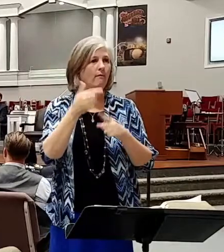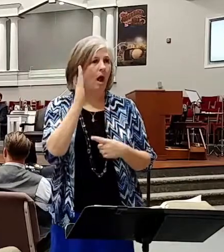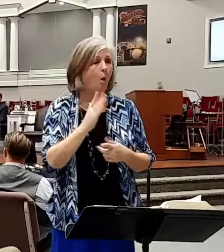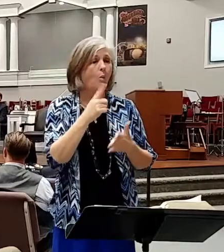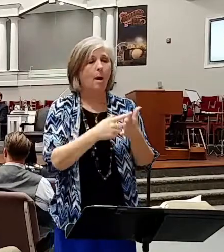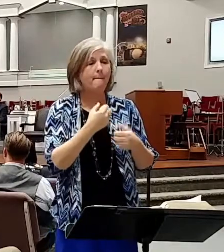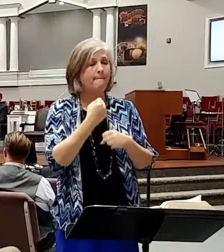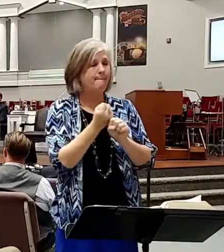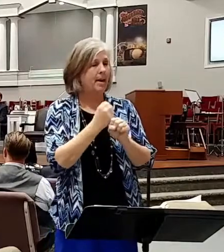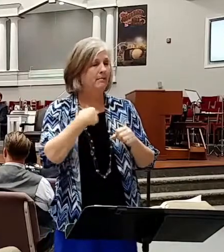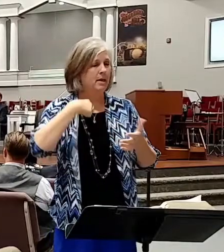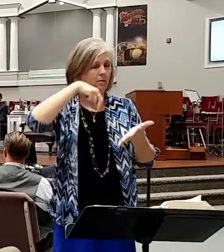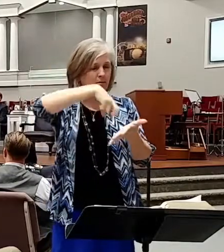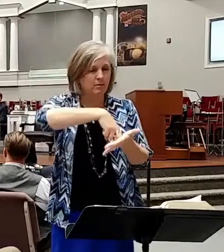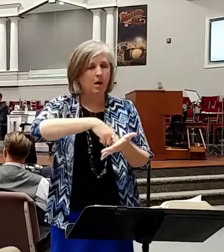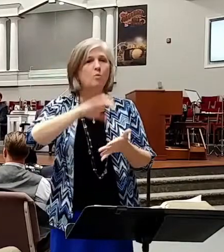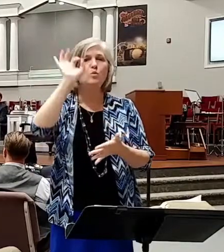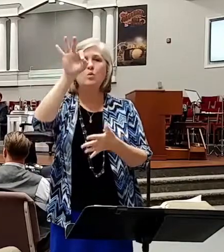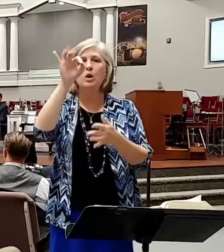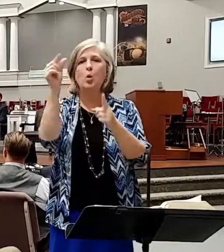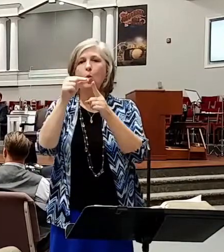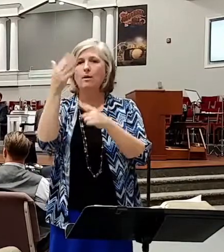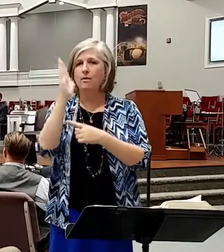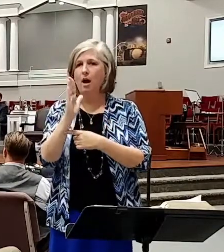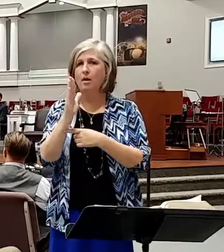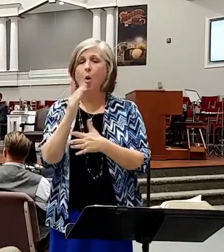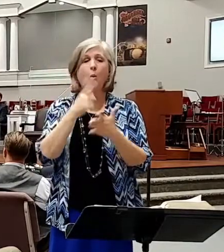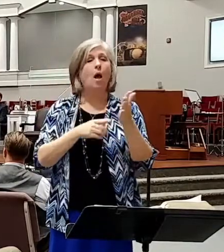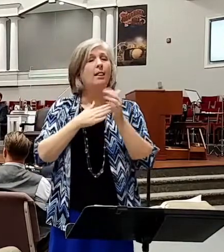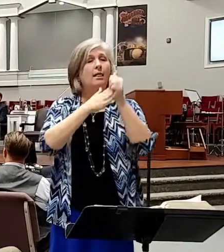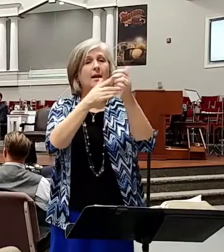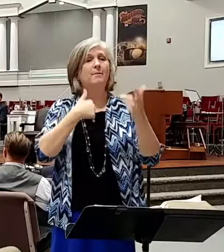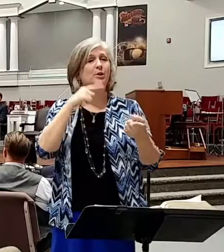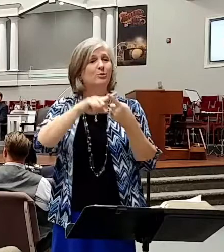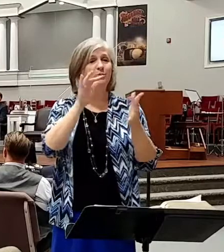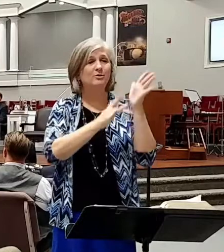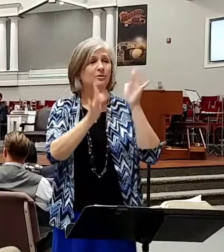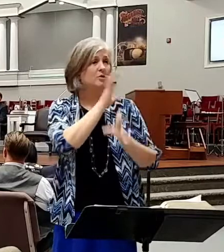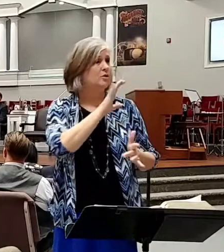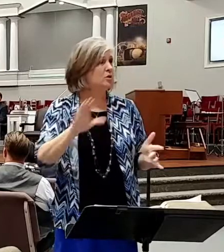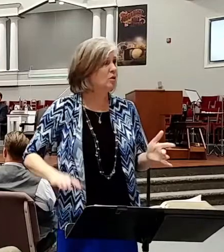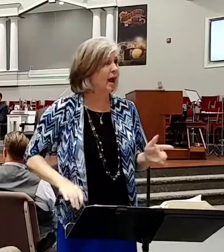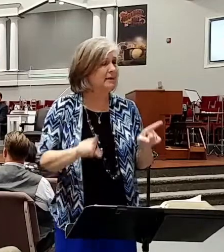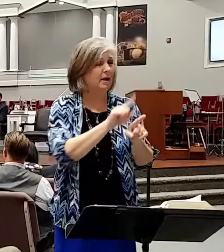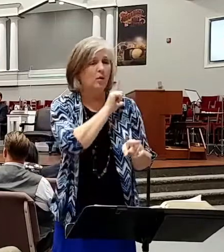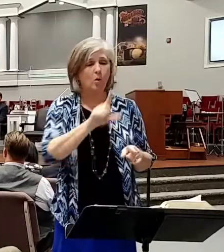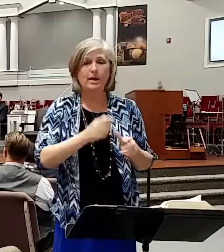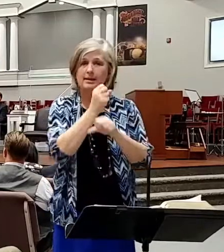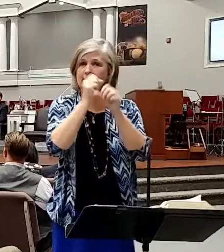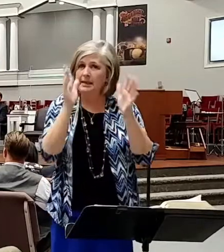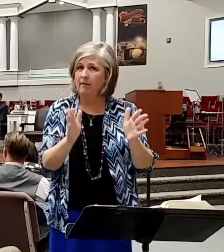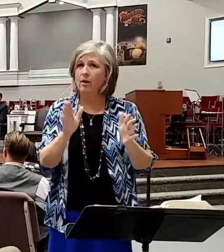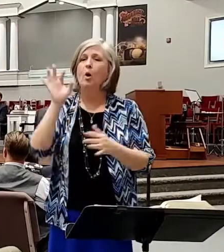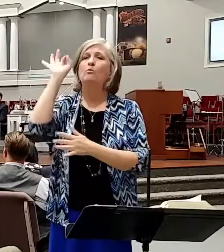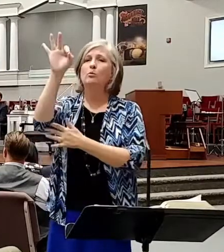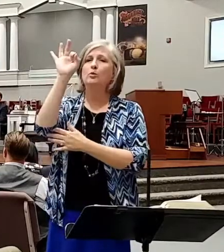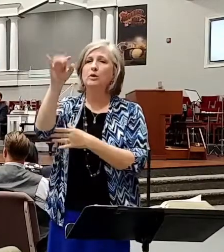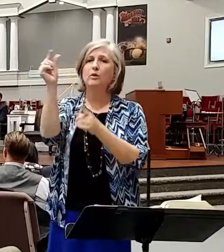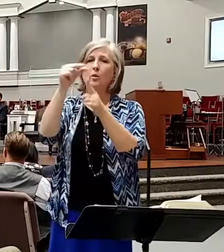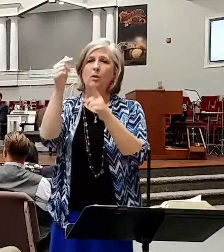knees? Preaching the Word of God. You know what pointed me to Jesus Christ as Lord and Savior? The preaching of the Word of God. God has